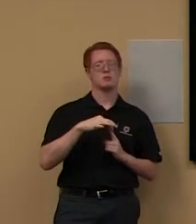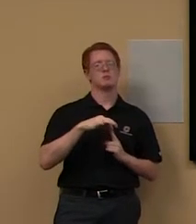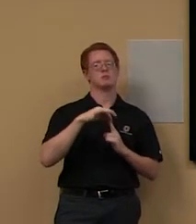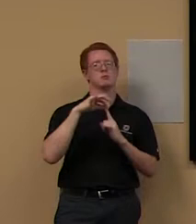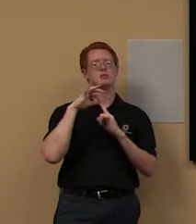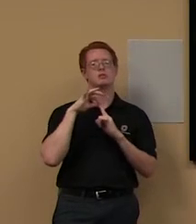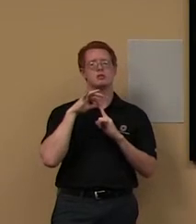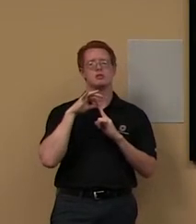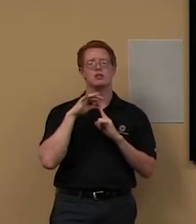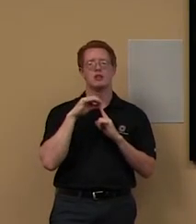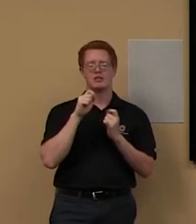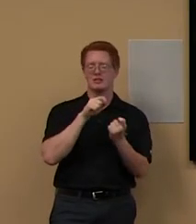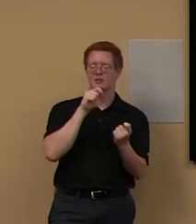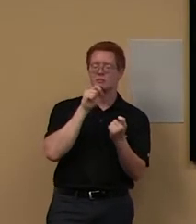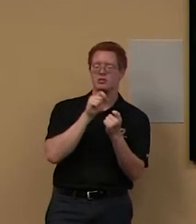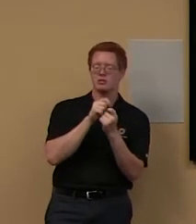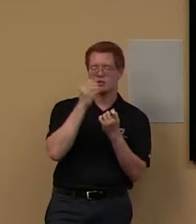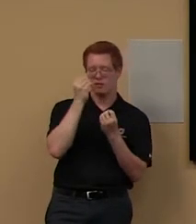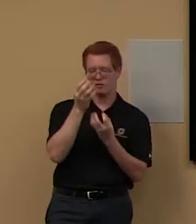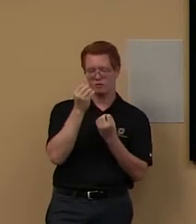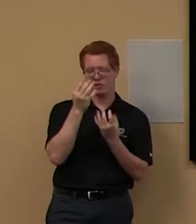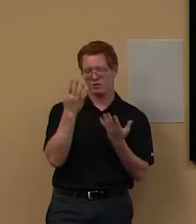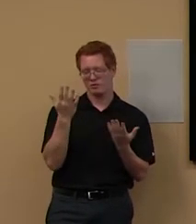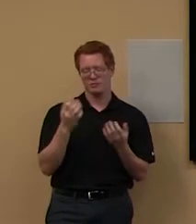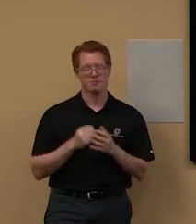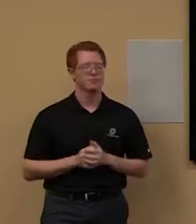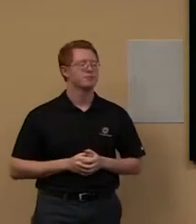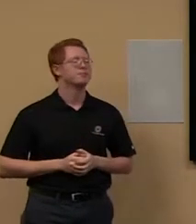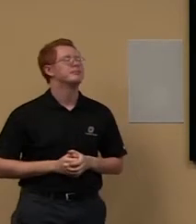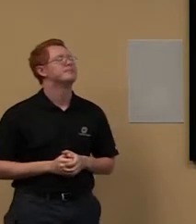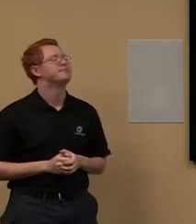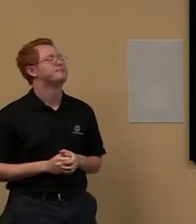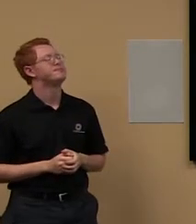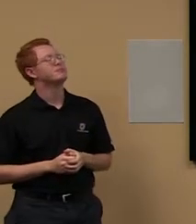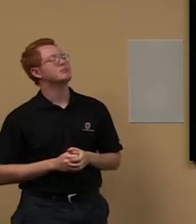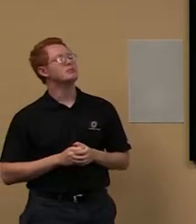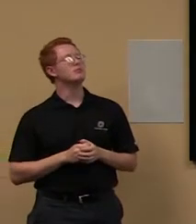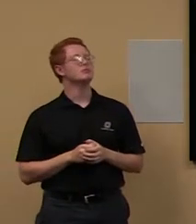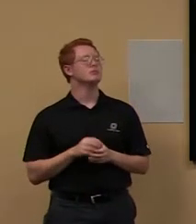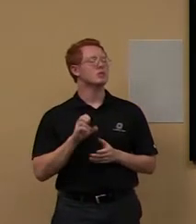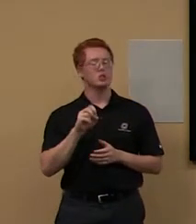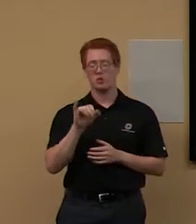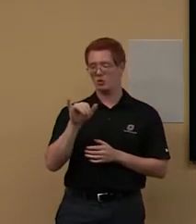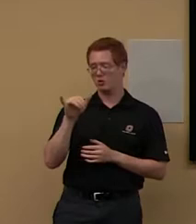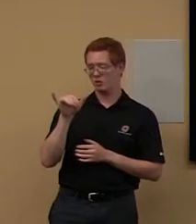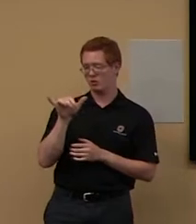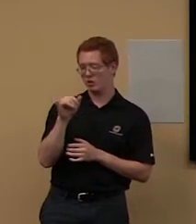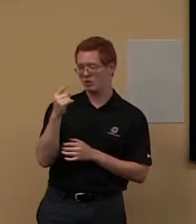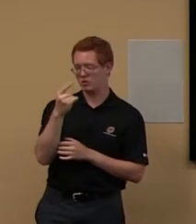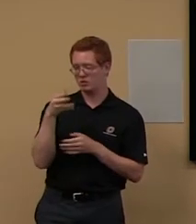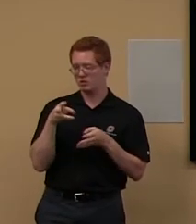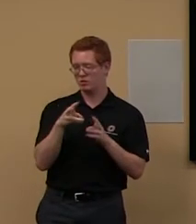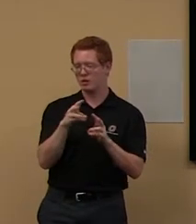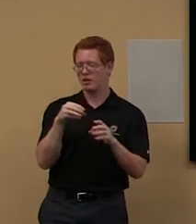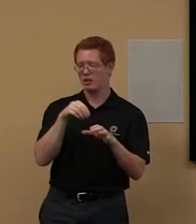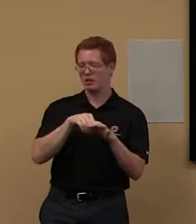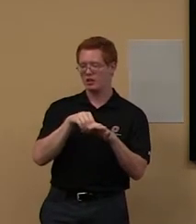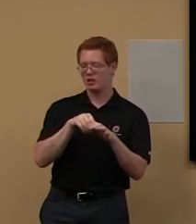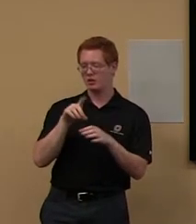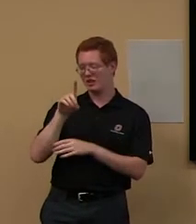So, um, so that's one way into our databases.